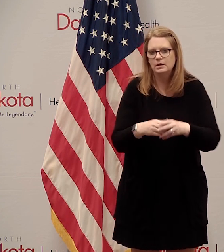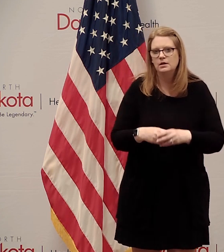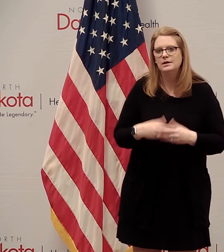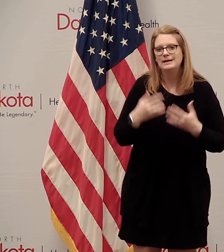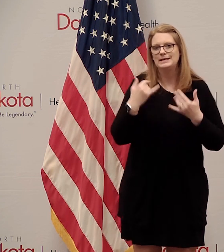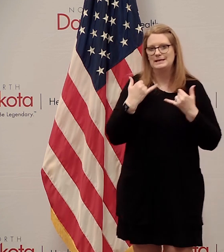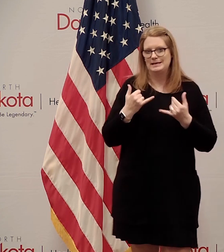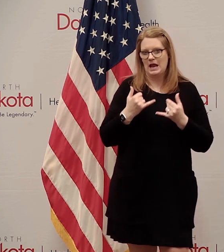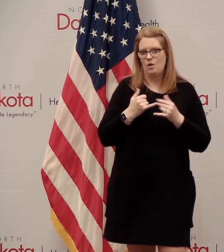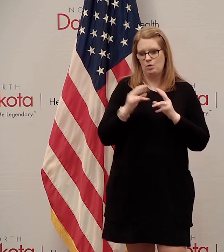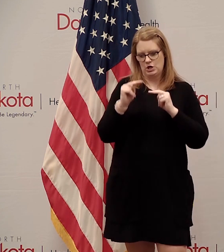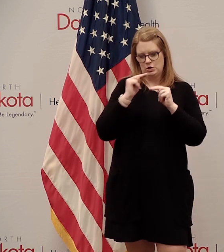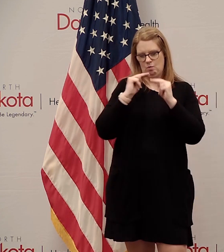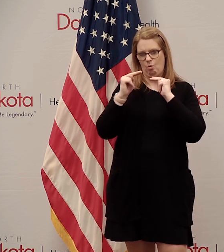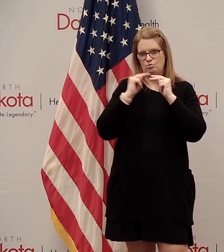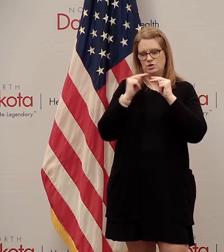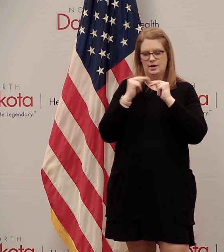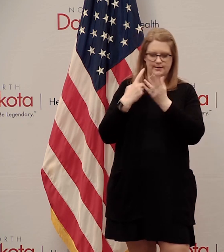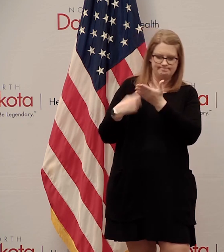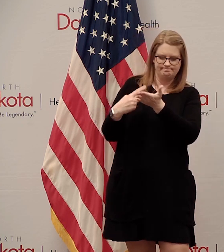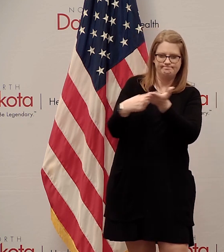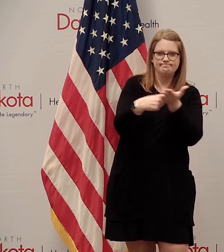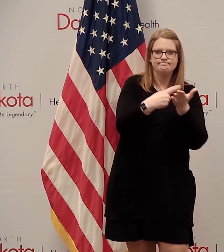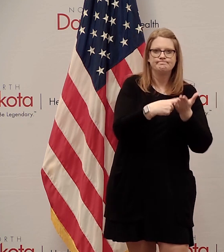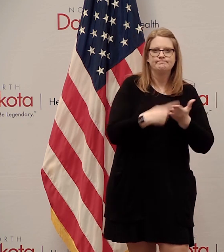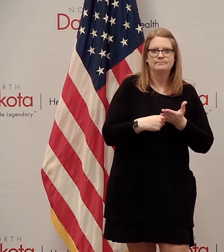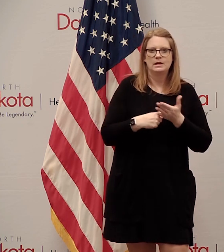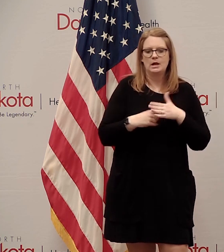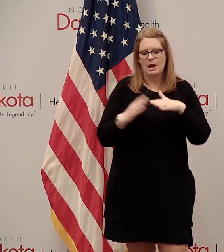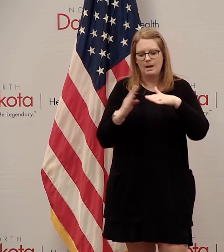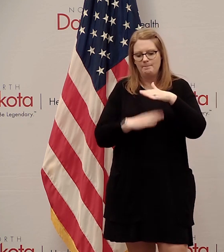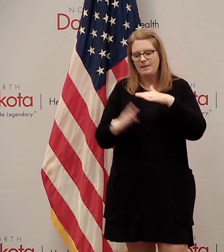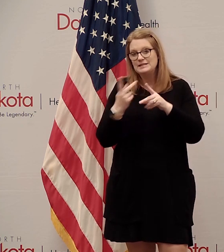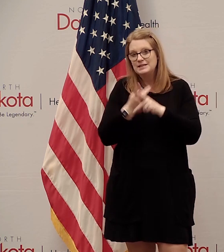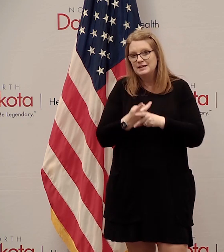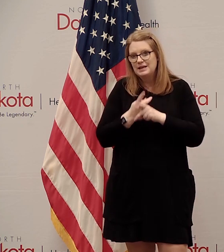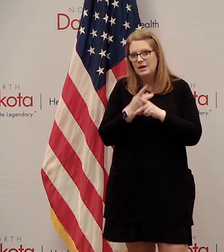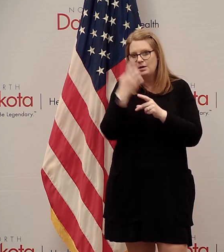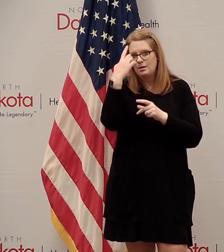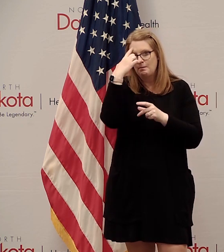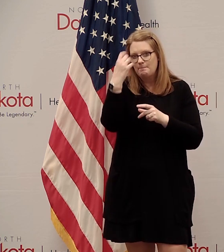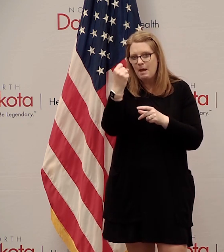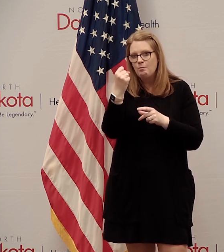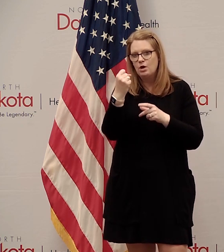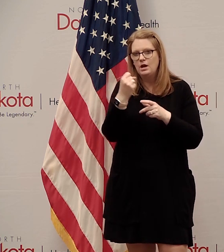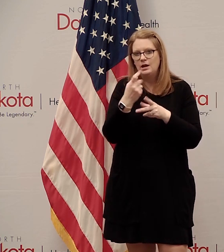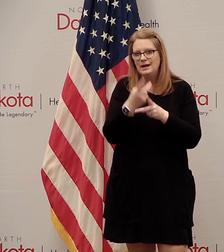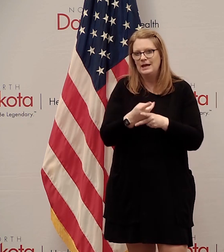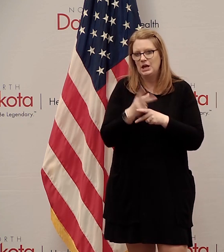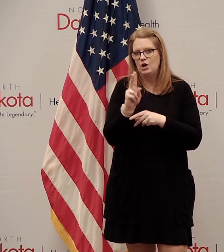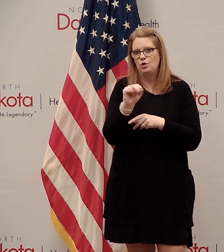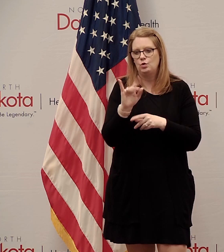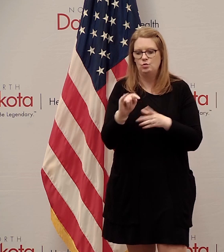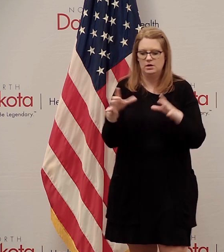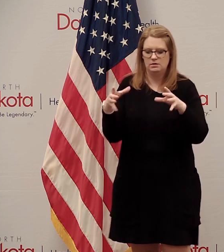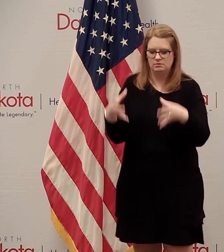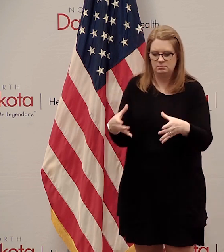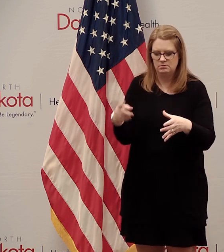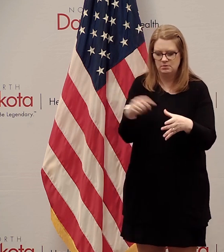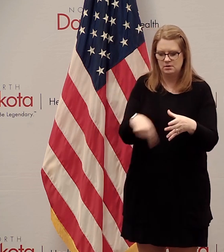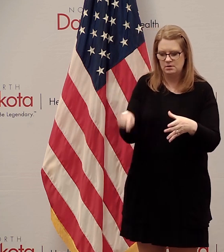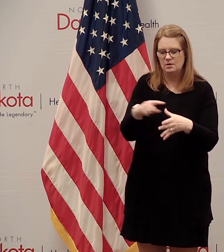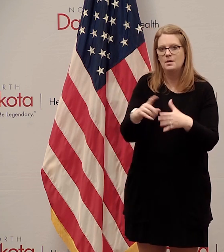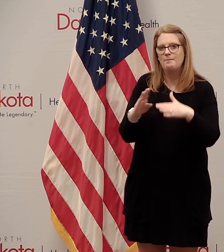negotiations to identify a basic care memory care unit which would only be for basic care